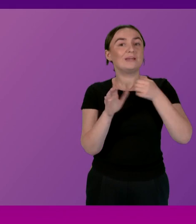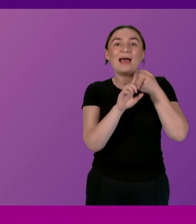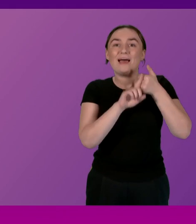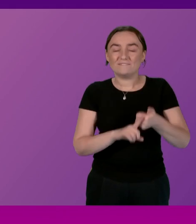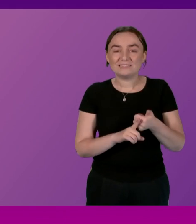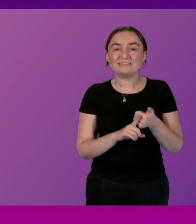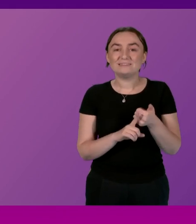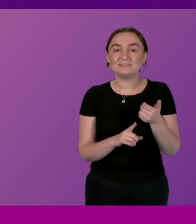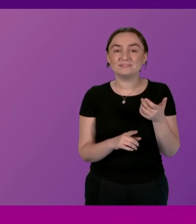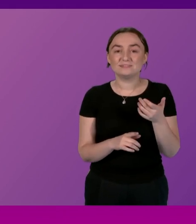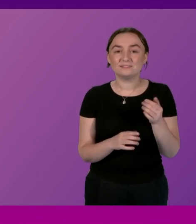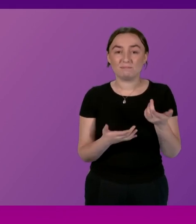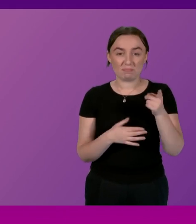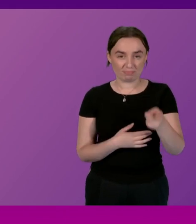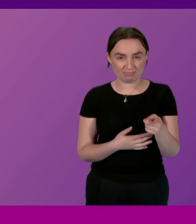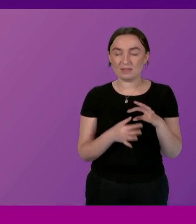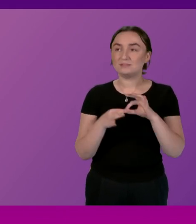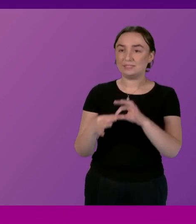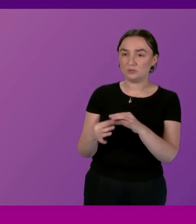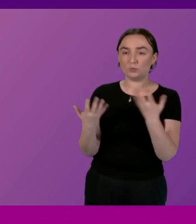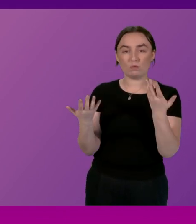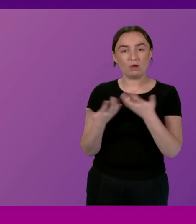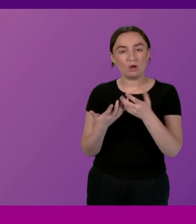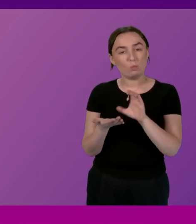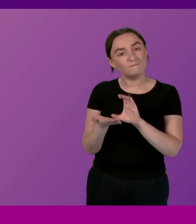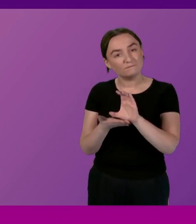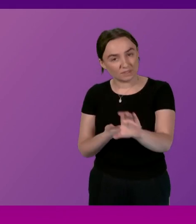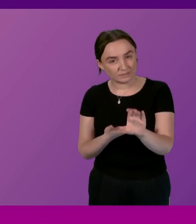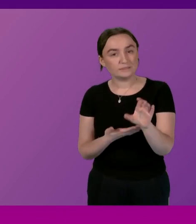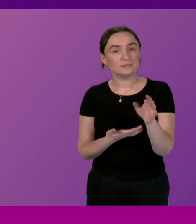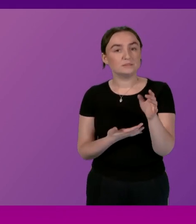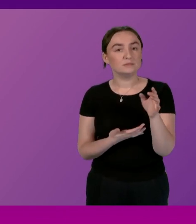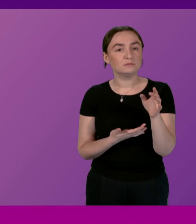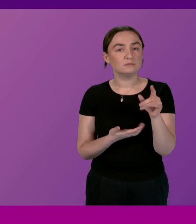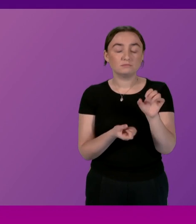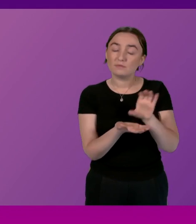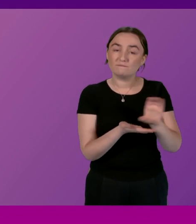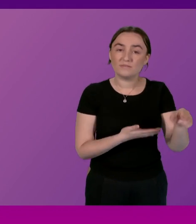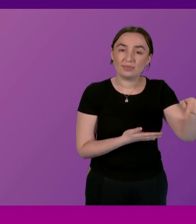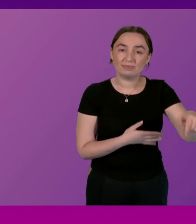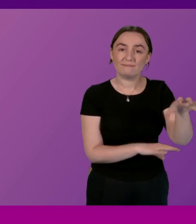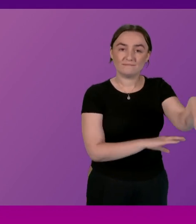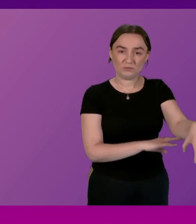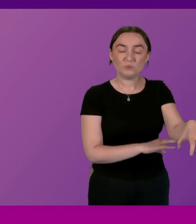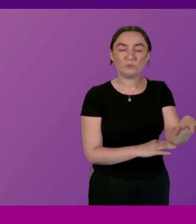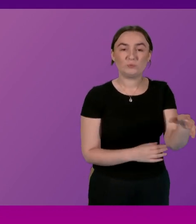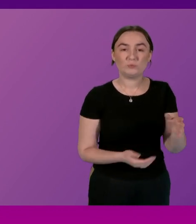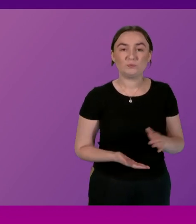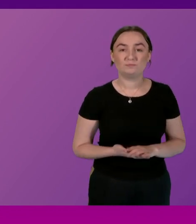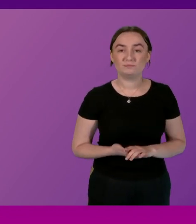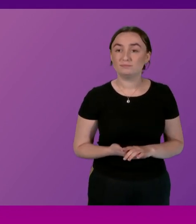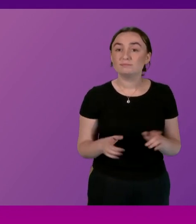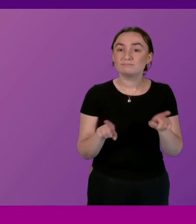extends to for example how we can provide funding support for that safer drug consumption facility